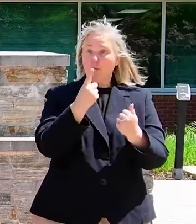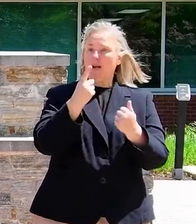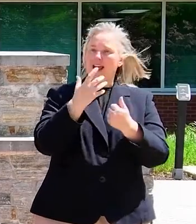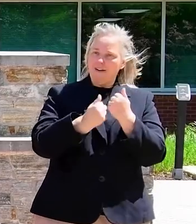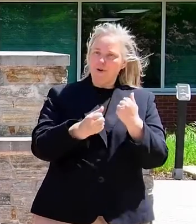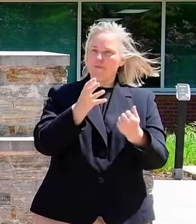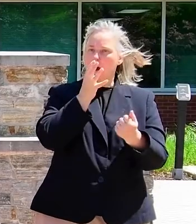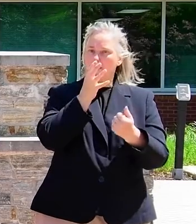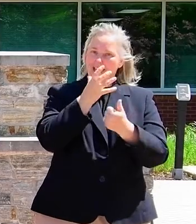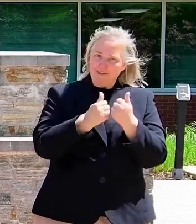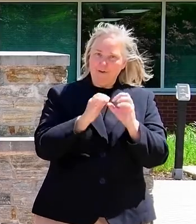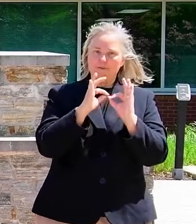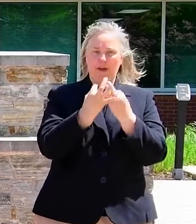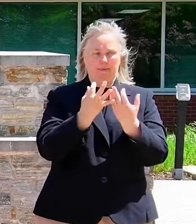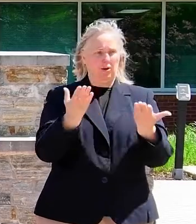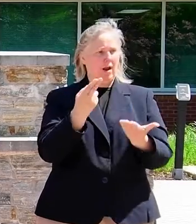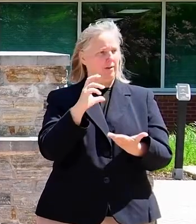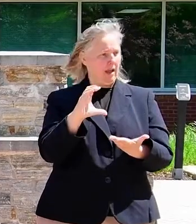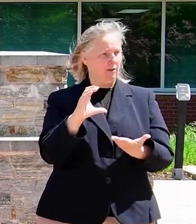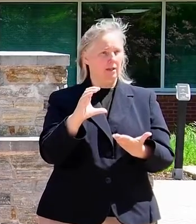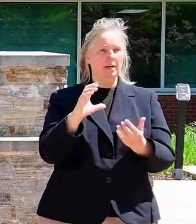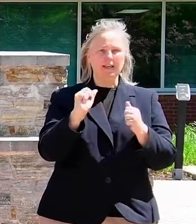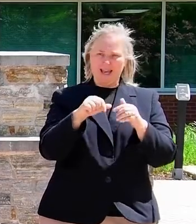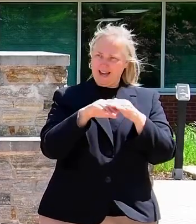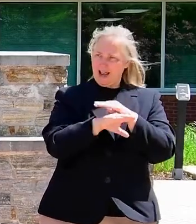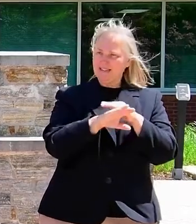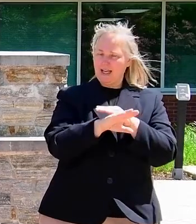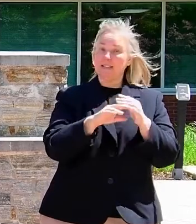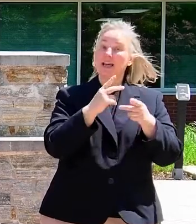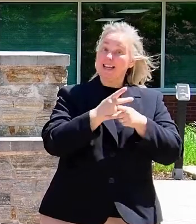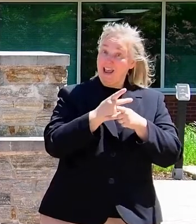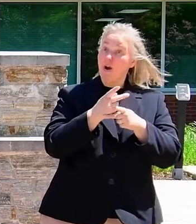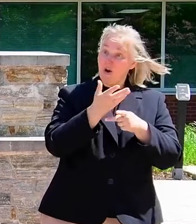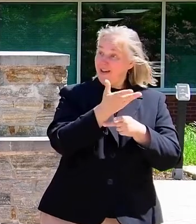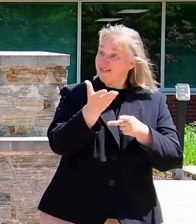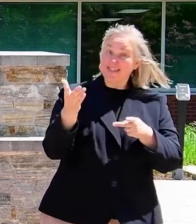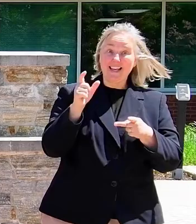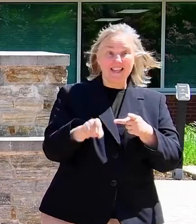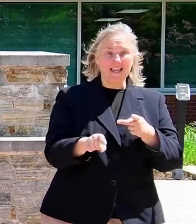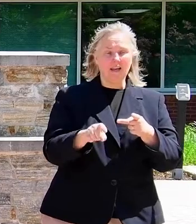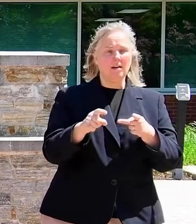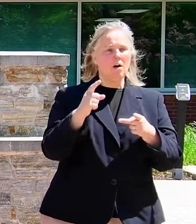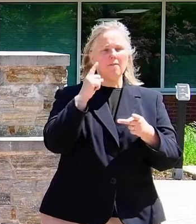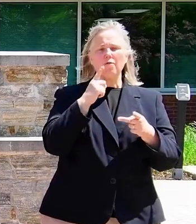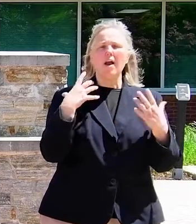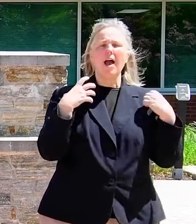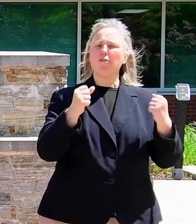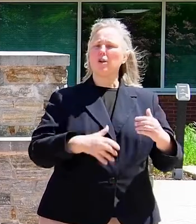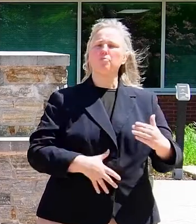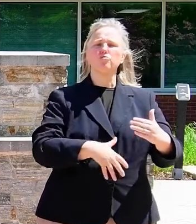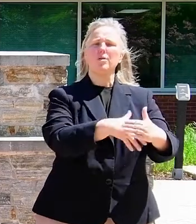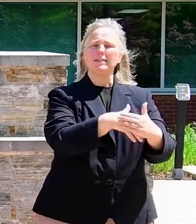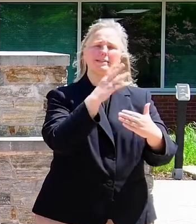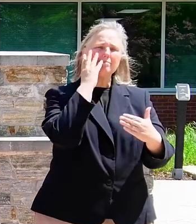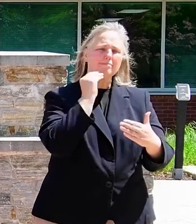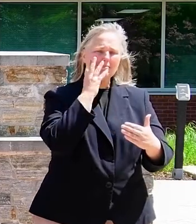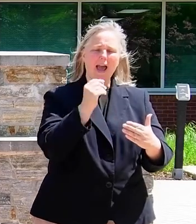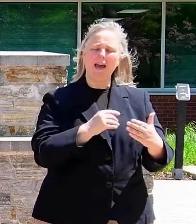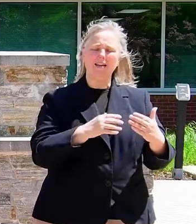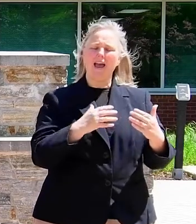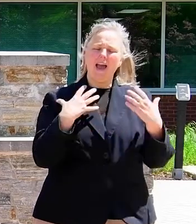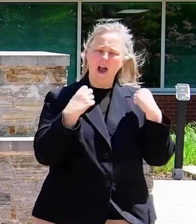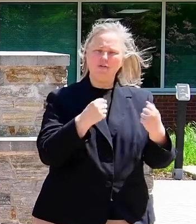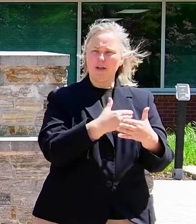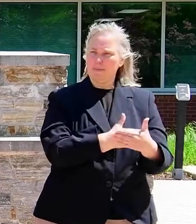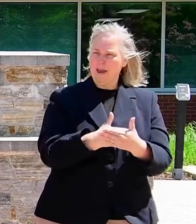every mom, every family in Howard County can access the care they need to have healthy pregnancies and healthy babies. And